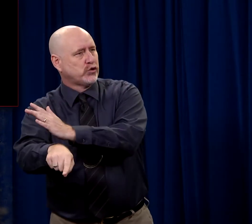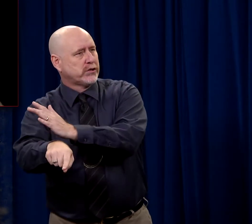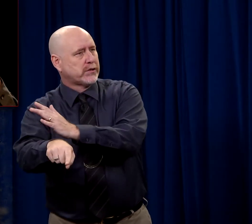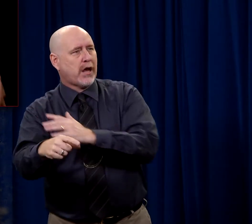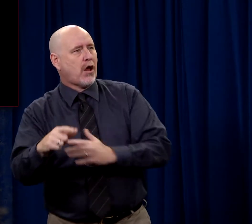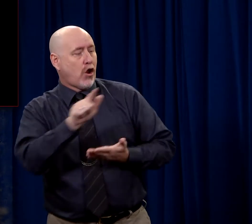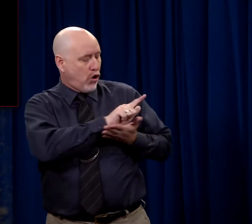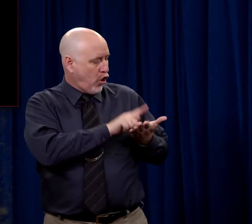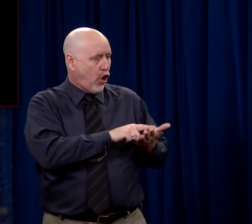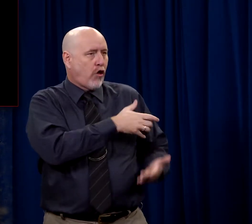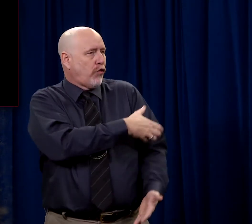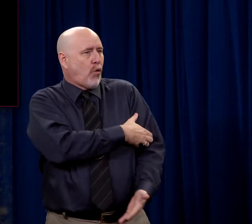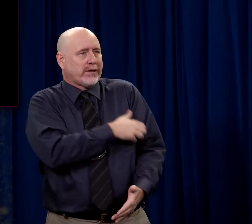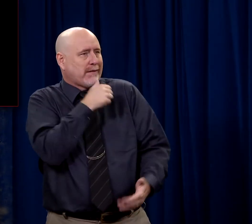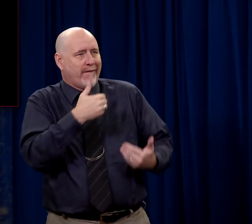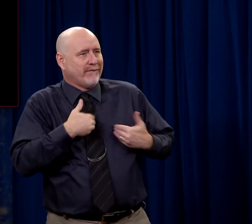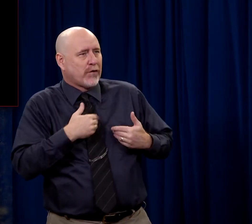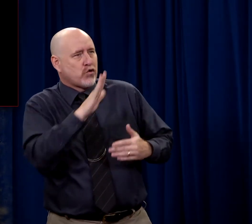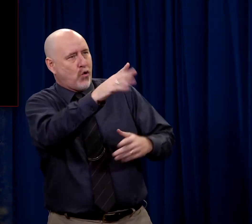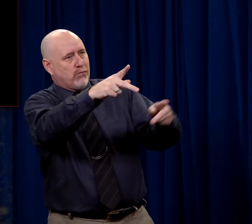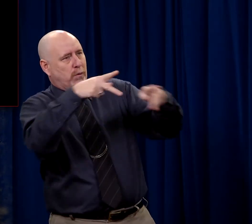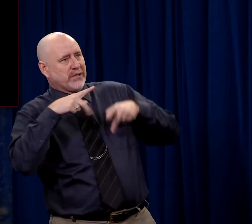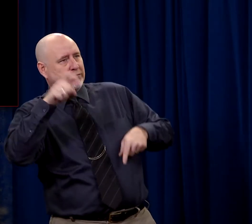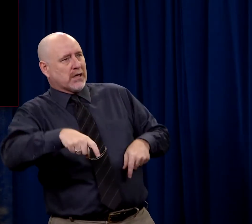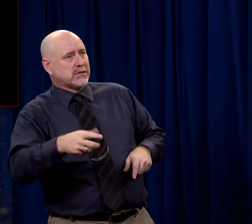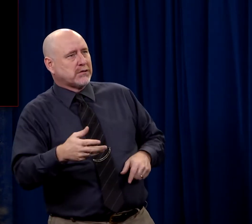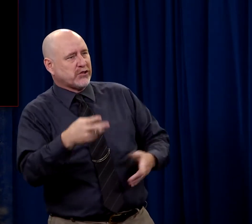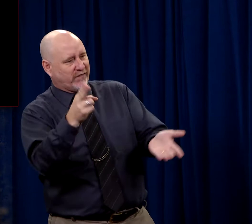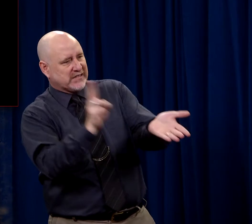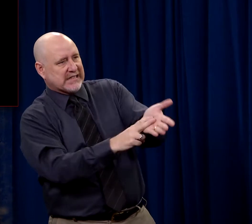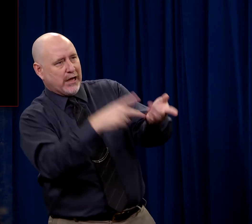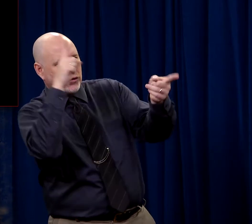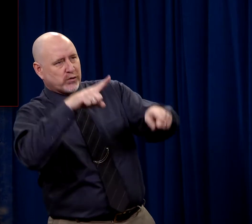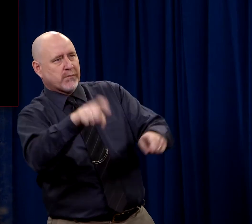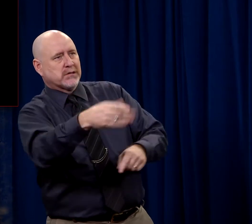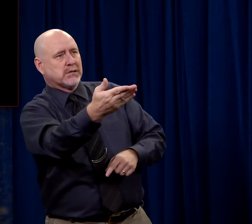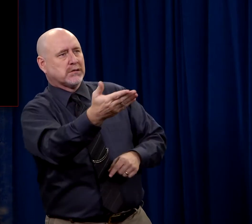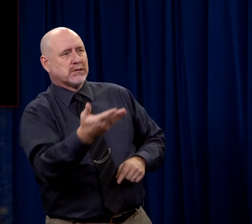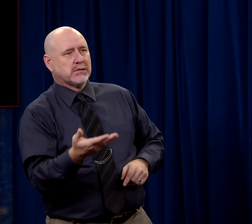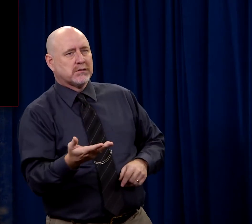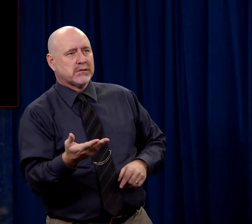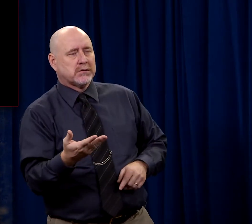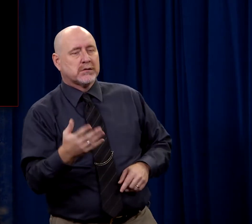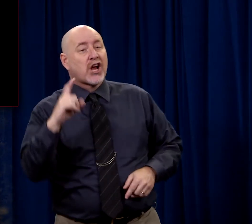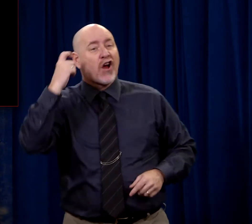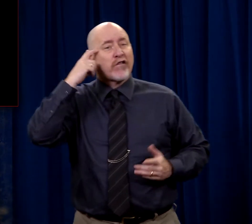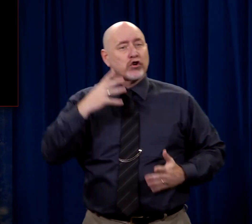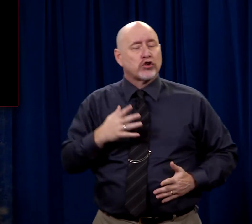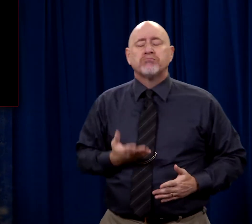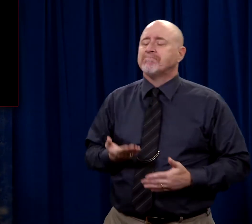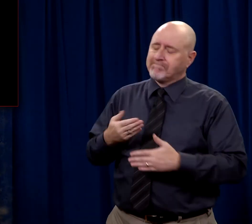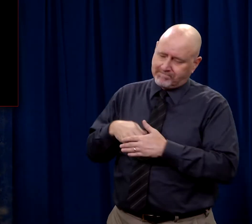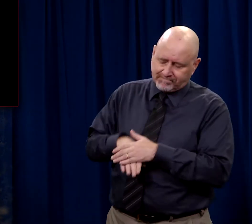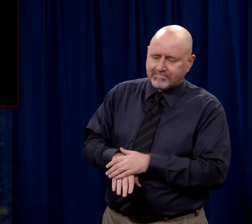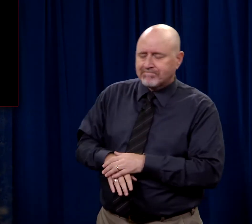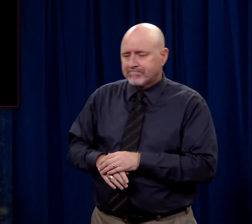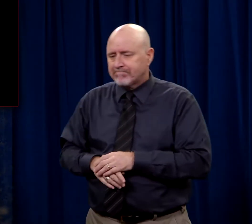be executed and we don't have the authority to do that without your permission. You've got to sign on to this. And so Pilate goes in